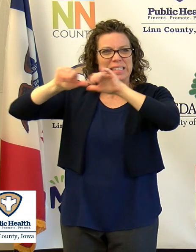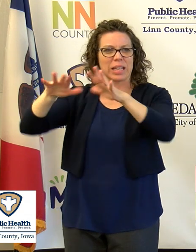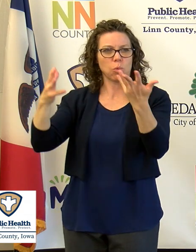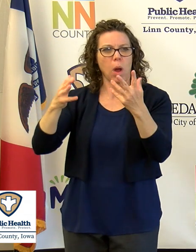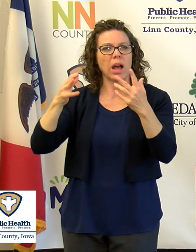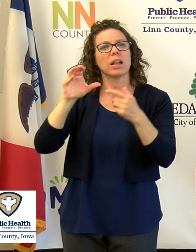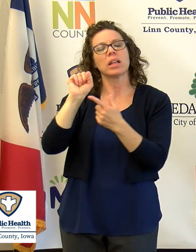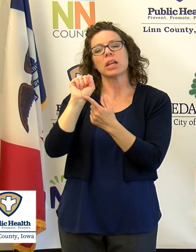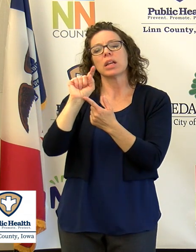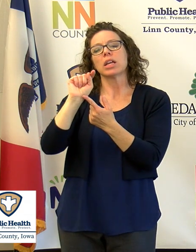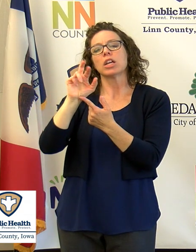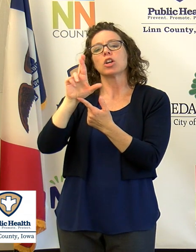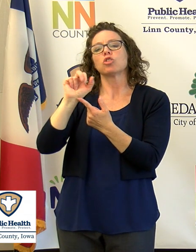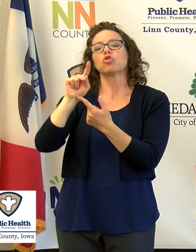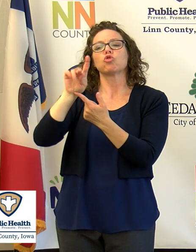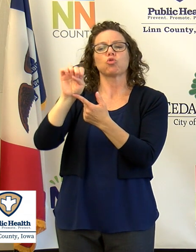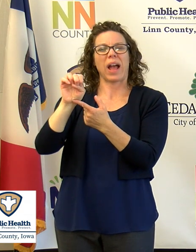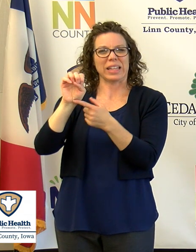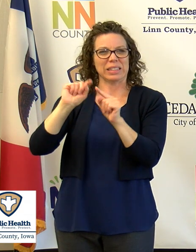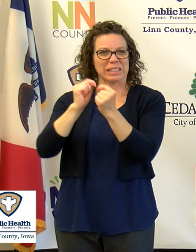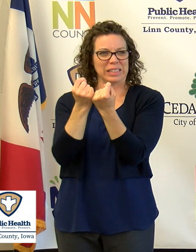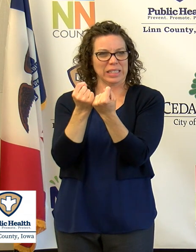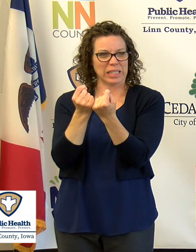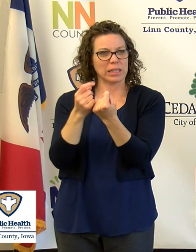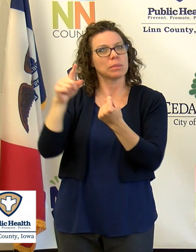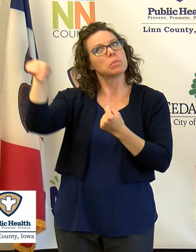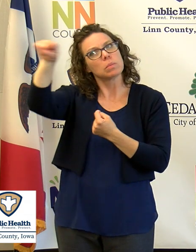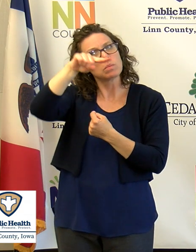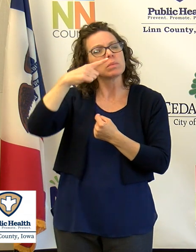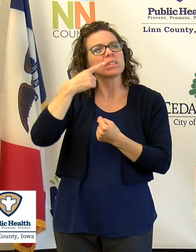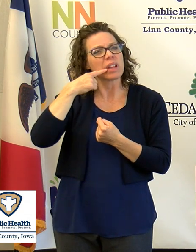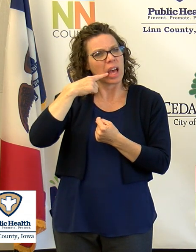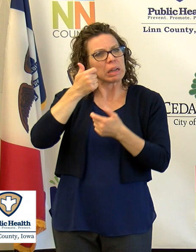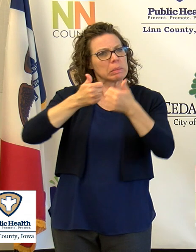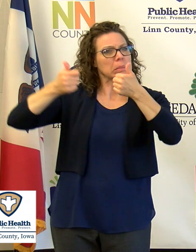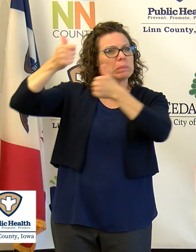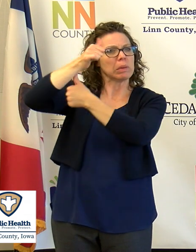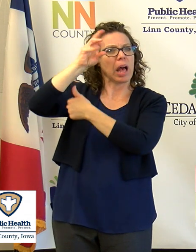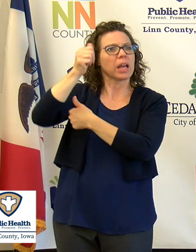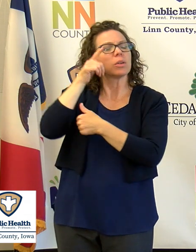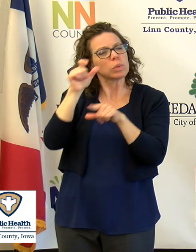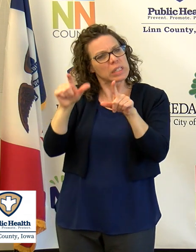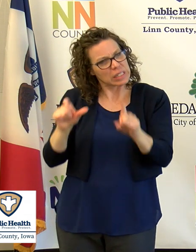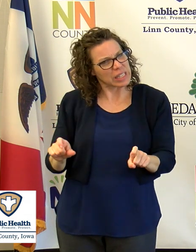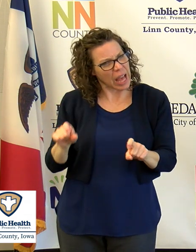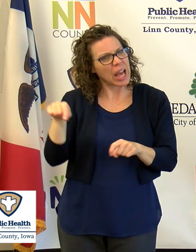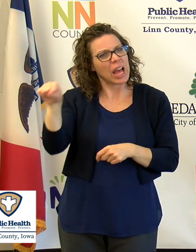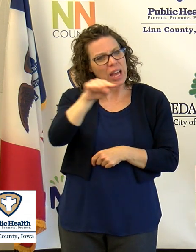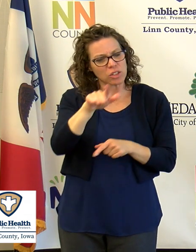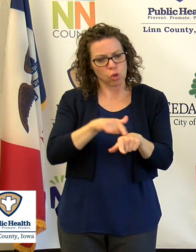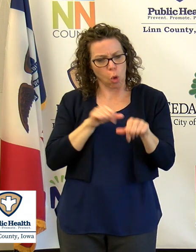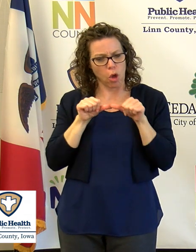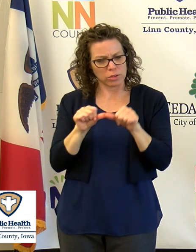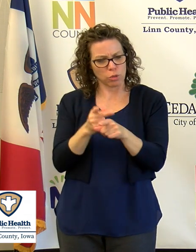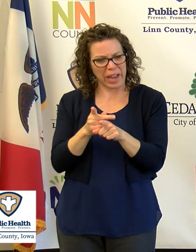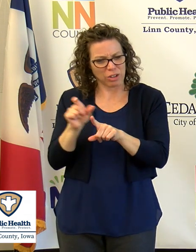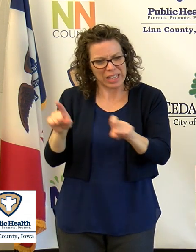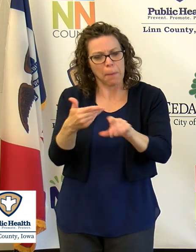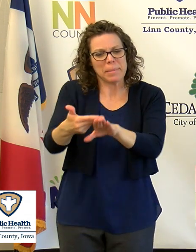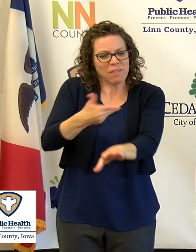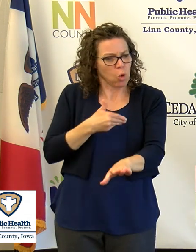they mentioned today that they will be testing staff at long-term care facilities ahead of time in order to prevent an outbreak. I wondered if Linn County,